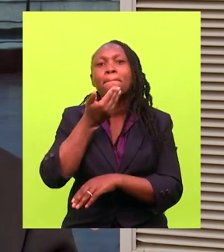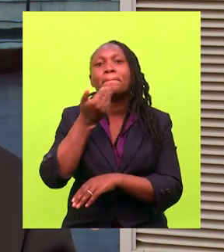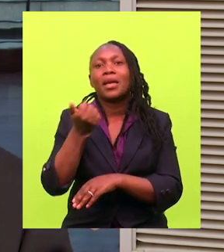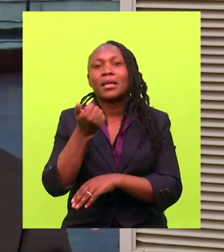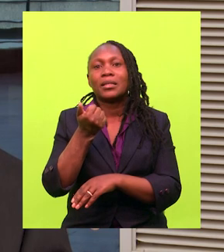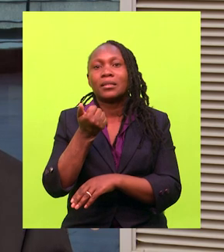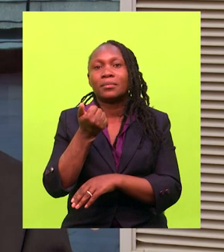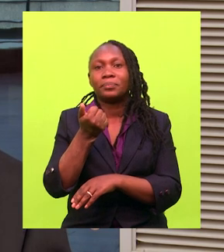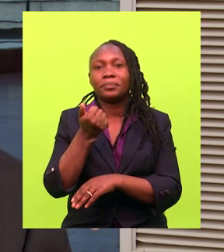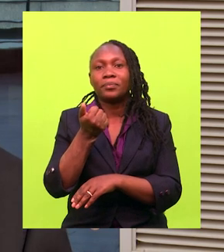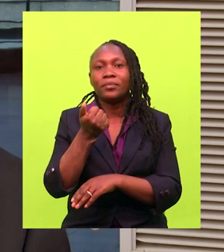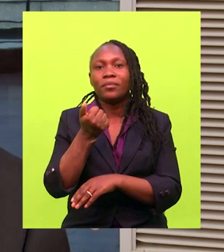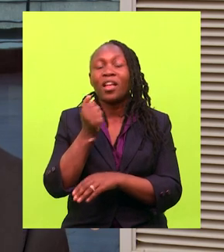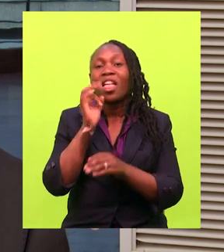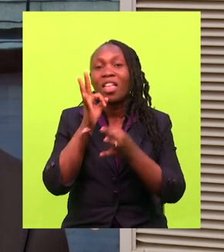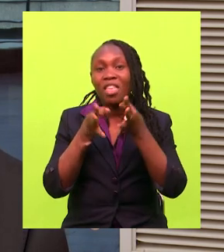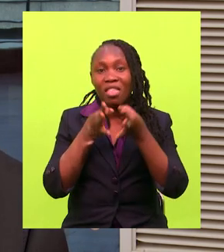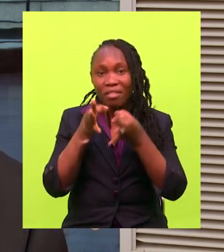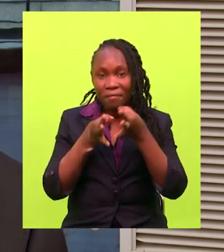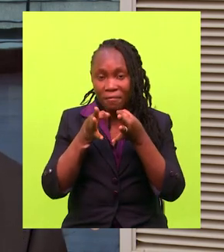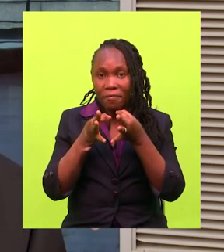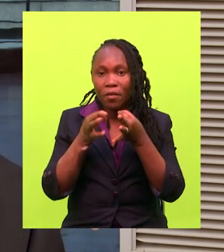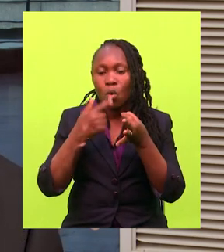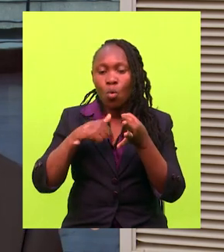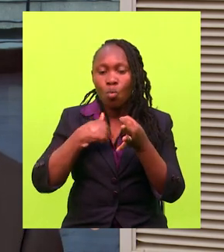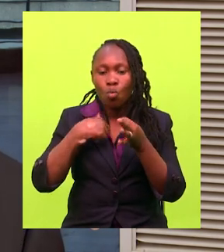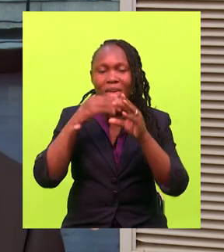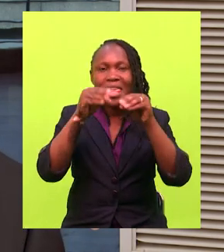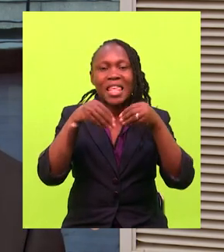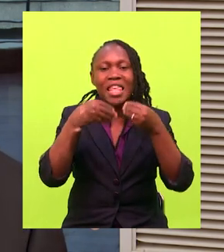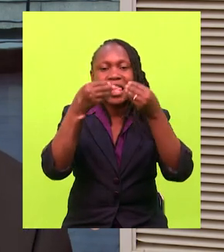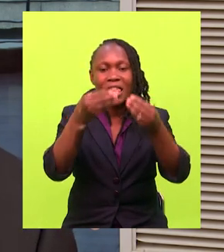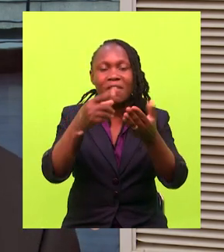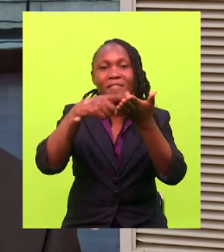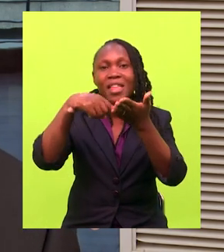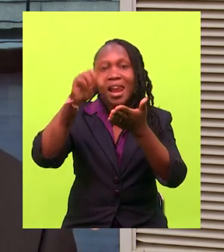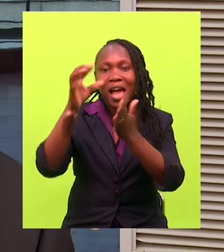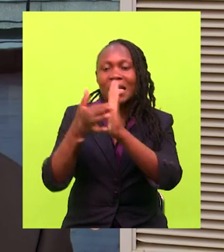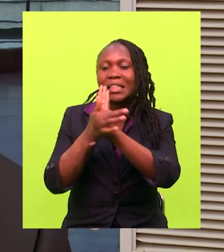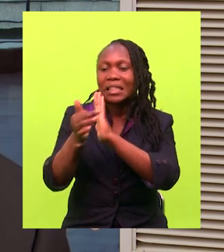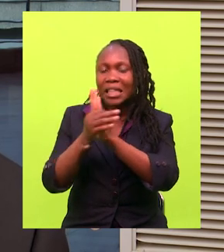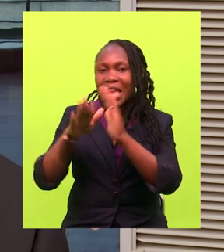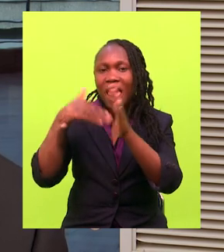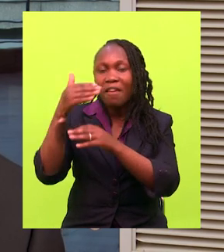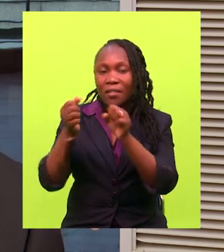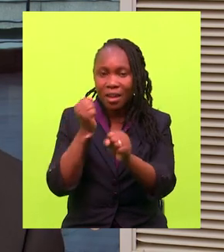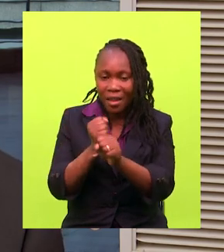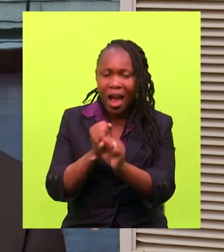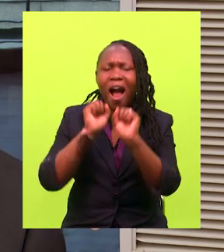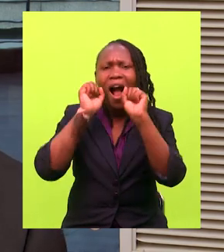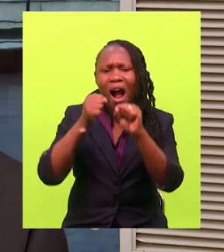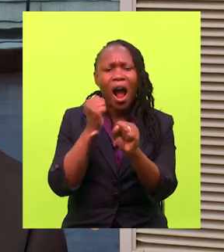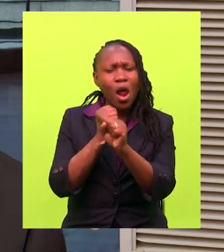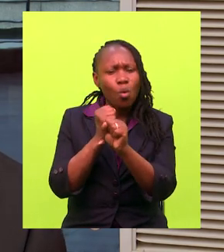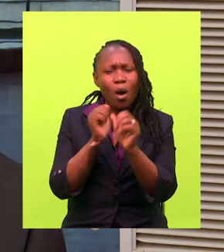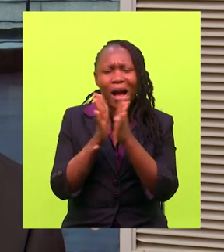the best. And that if we equip them with the necessary skills and knowledge, they will